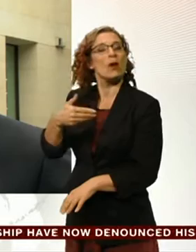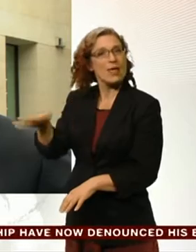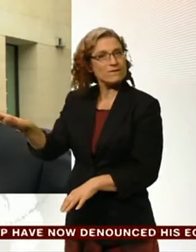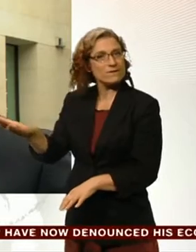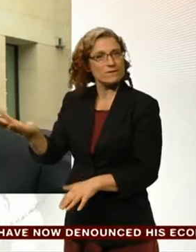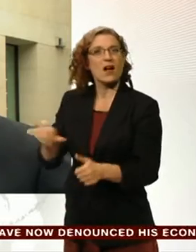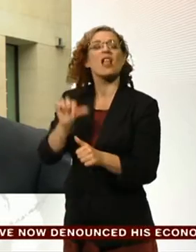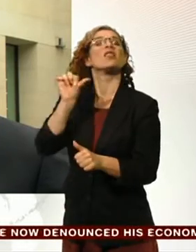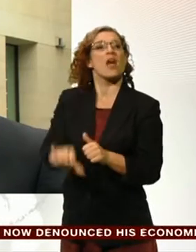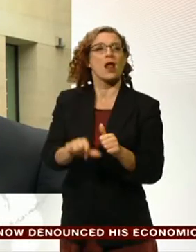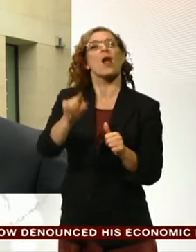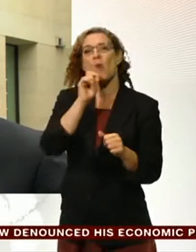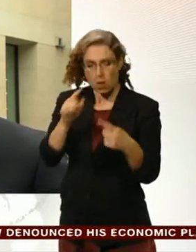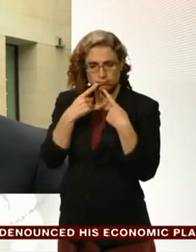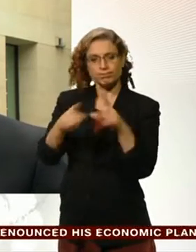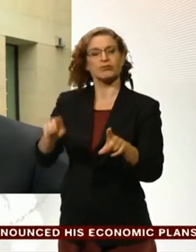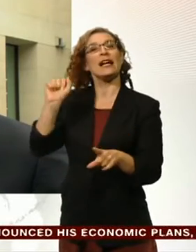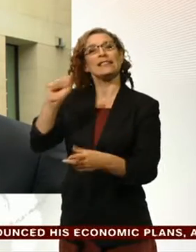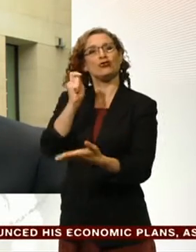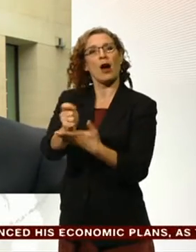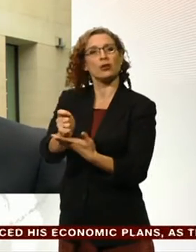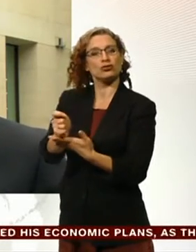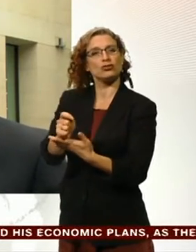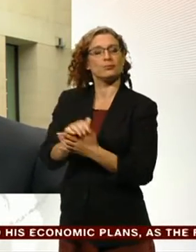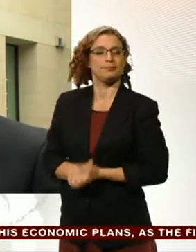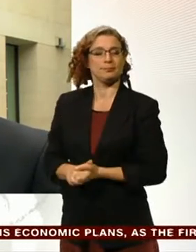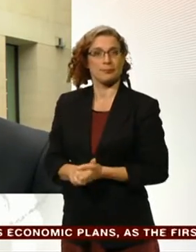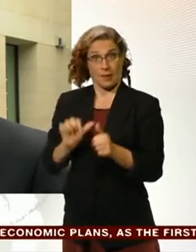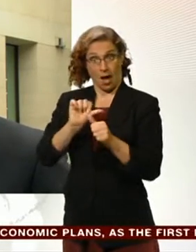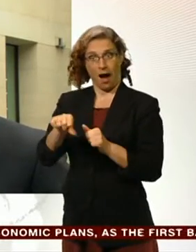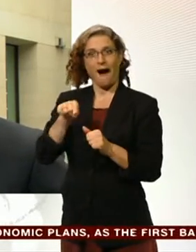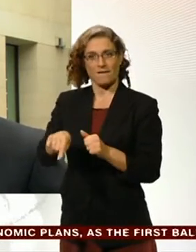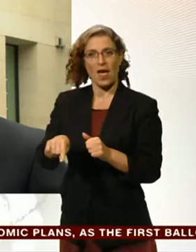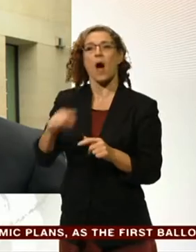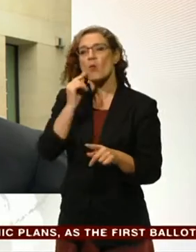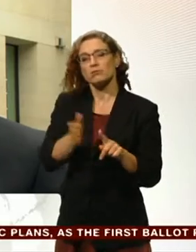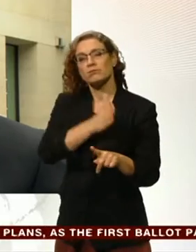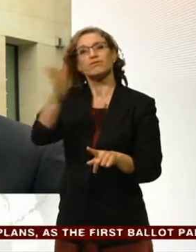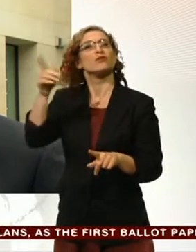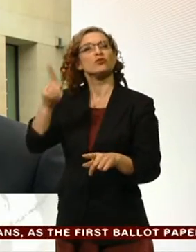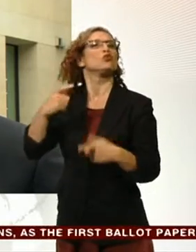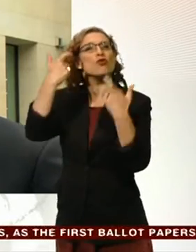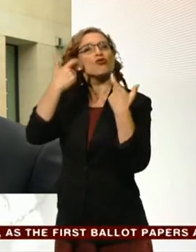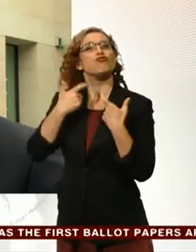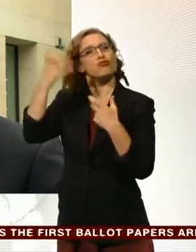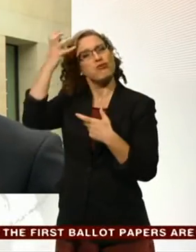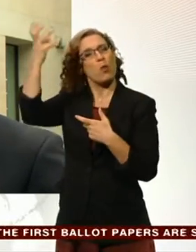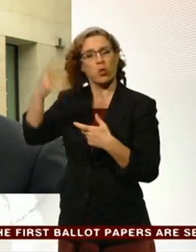leave. And after that, the charges against him will be read out. From there, we will be heading to a Crown Court at a date in the future to be decided.